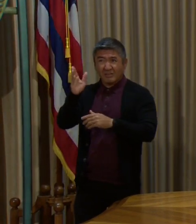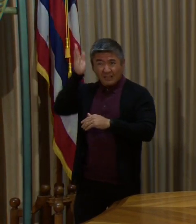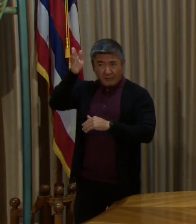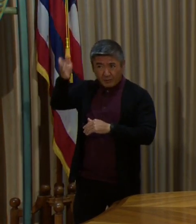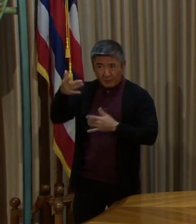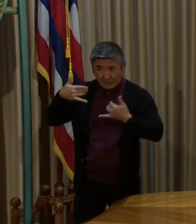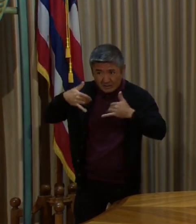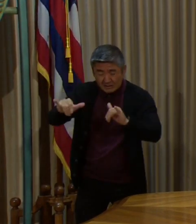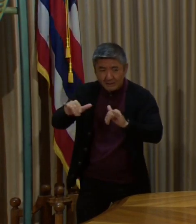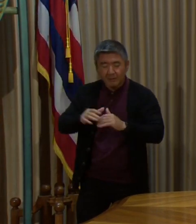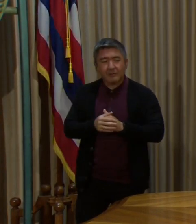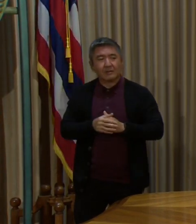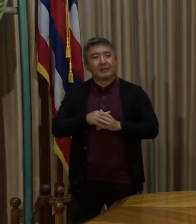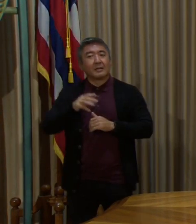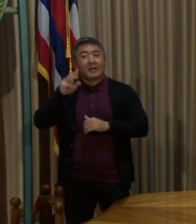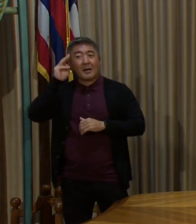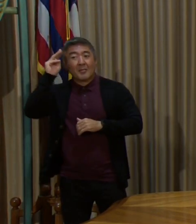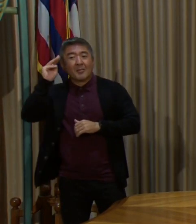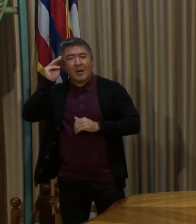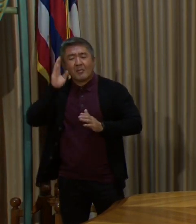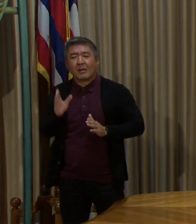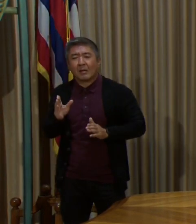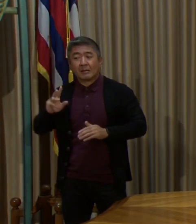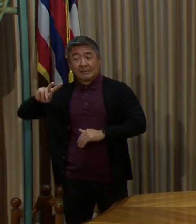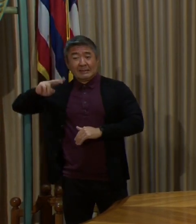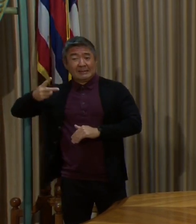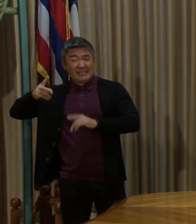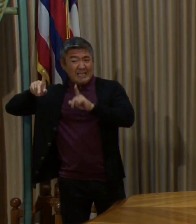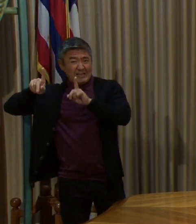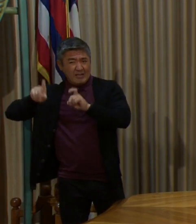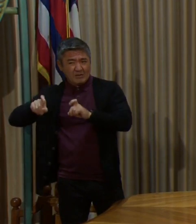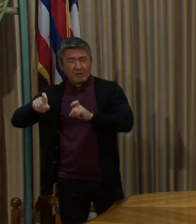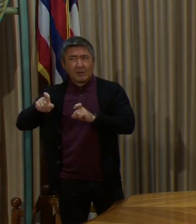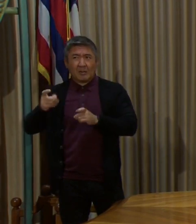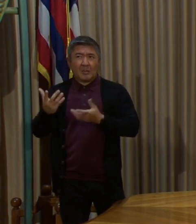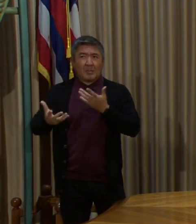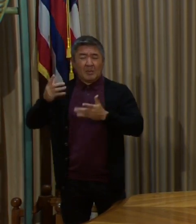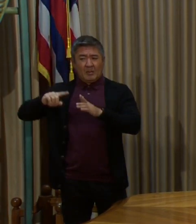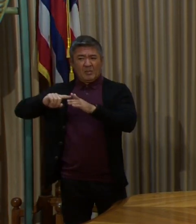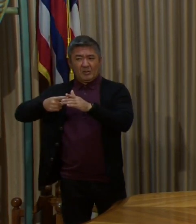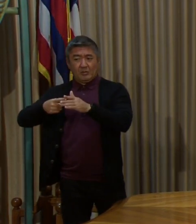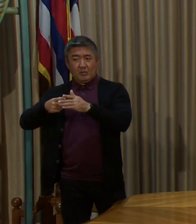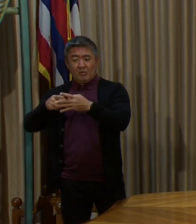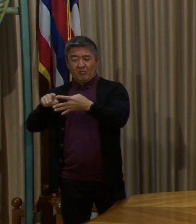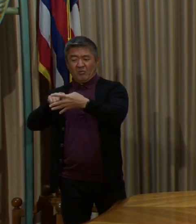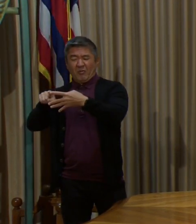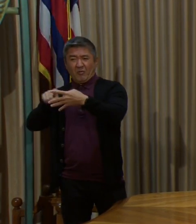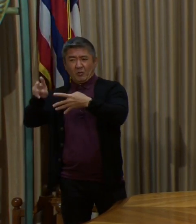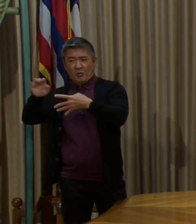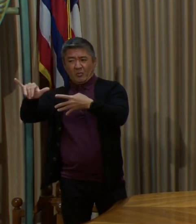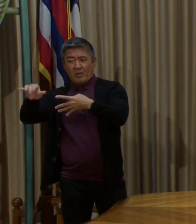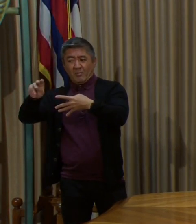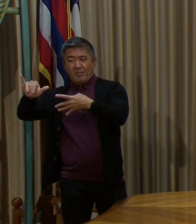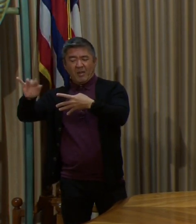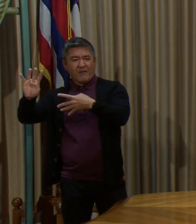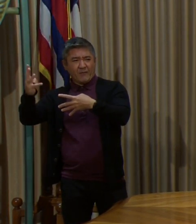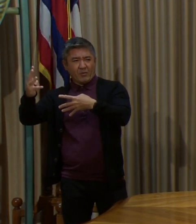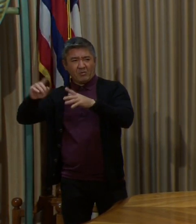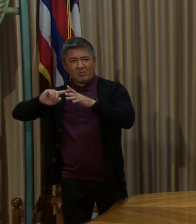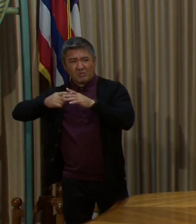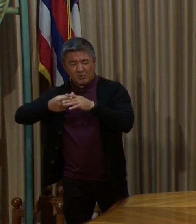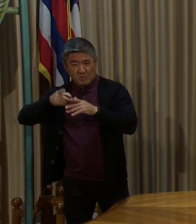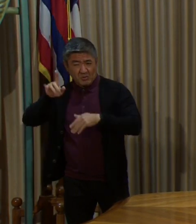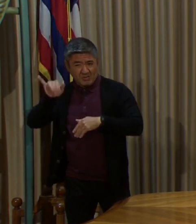Well, we're looking at the secondary test starting probably the first week of May, May 4th. And that's what the